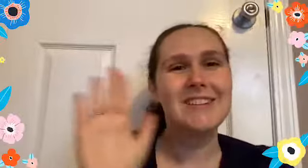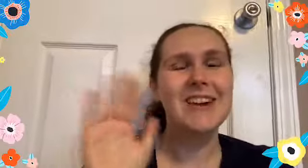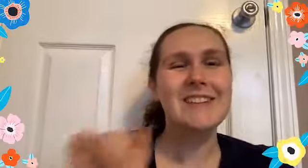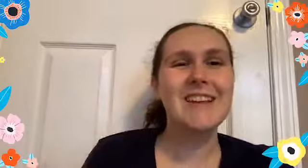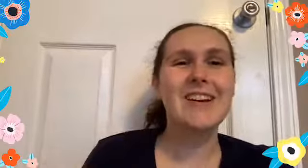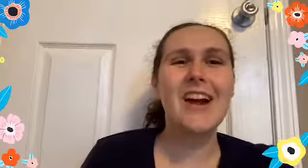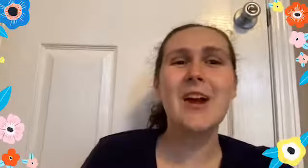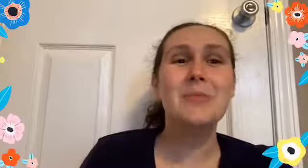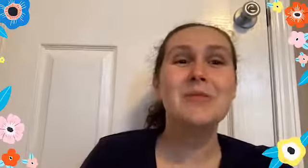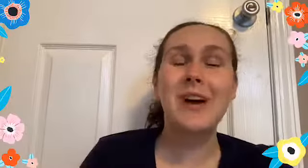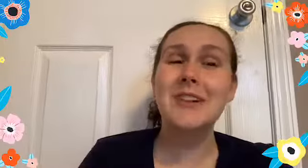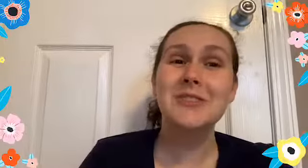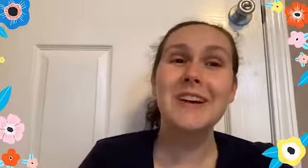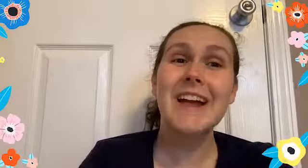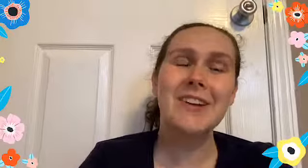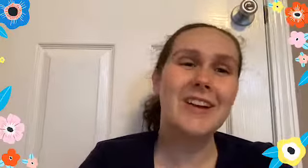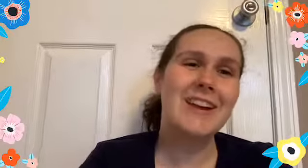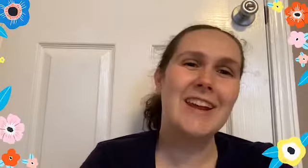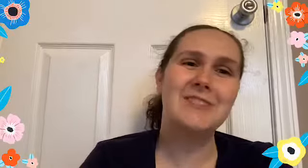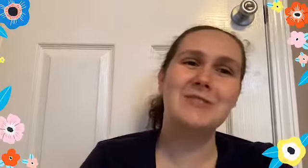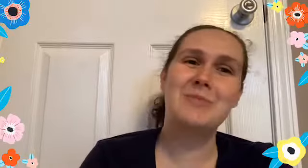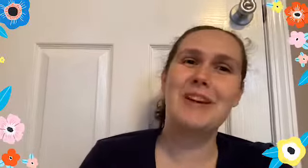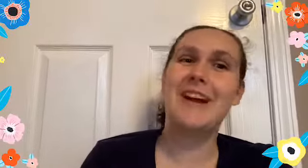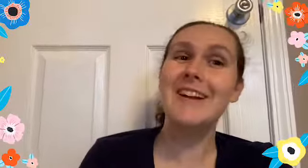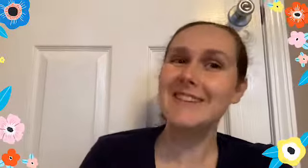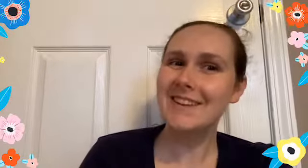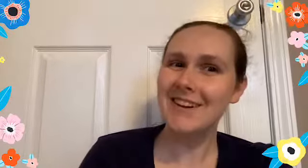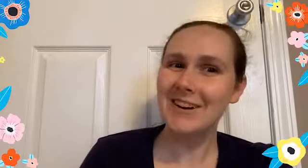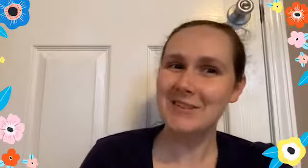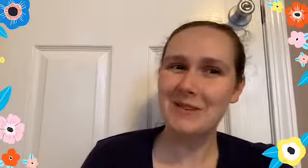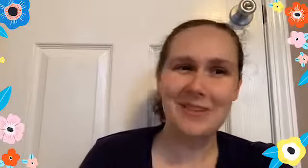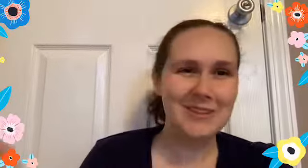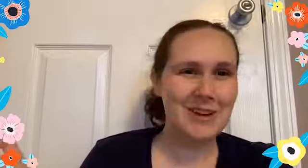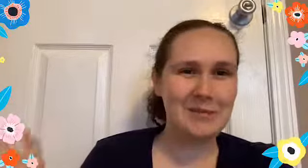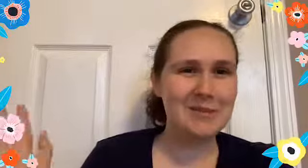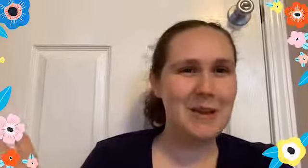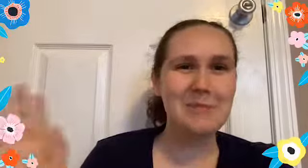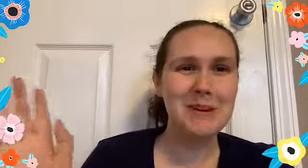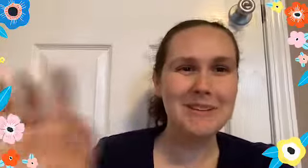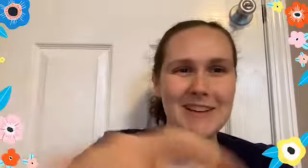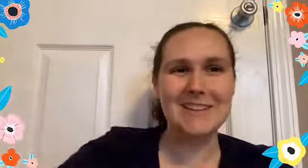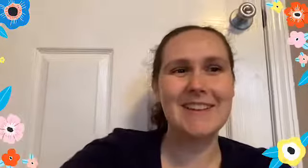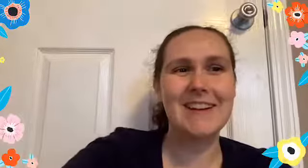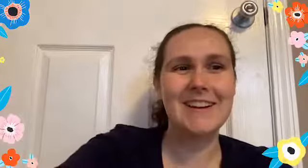to you guys later. I hope you find joy in creating as you spread kindness and encouragement with your scraps of paper. Talk to you later.